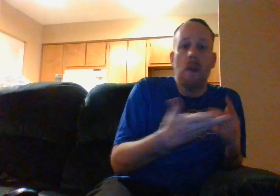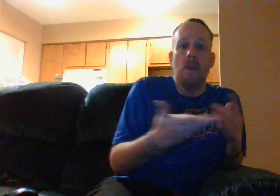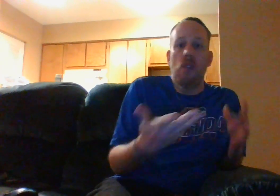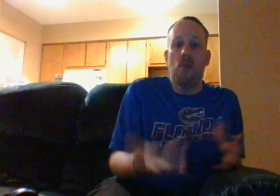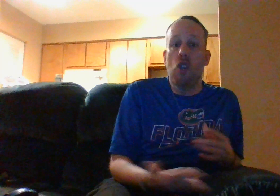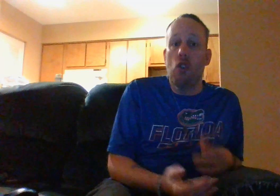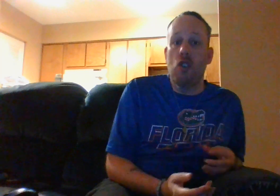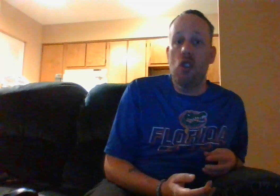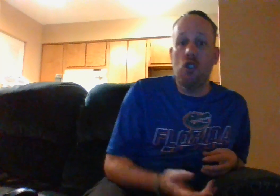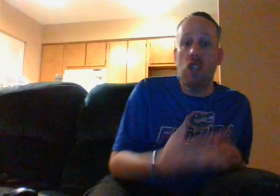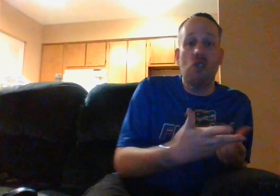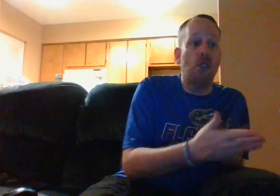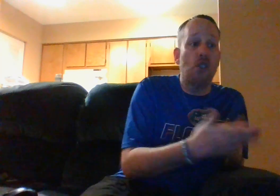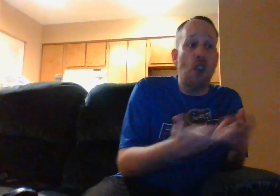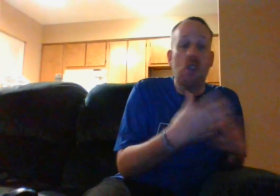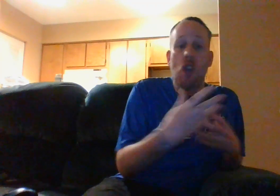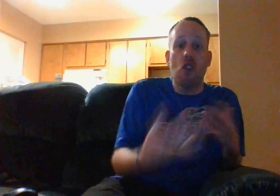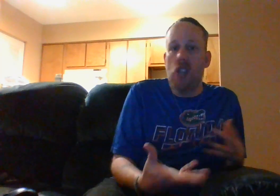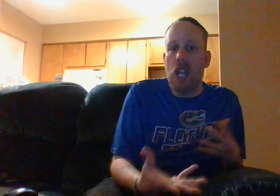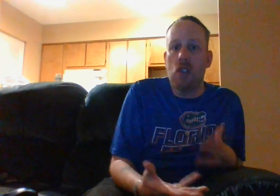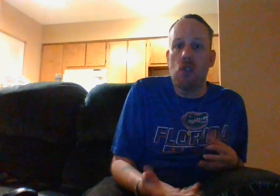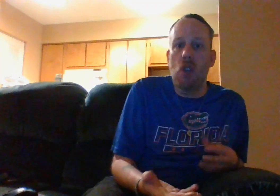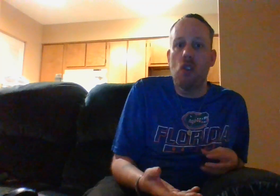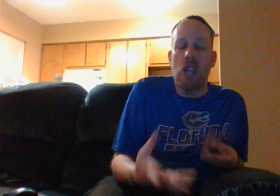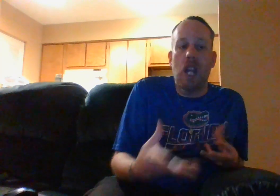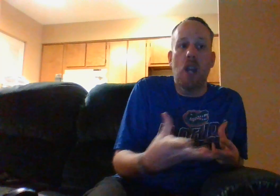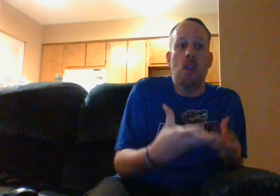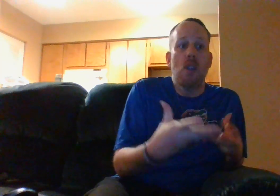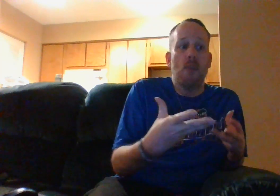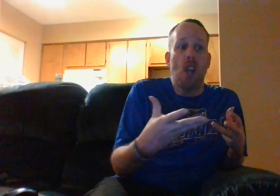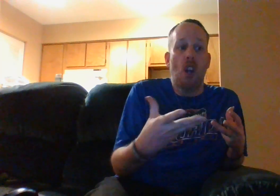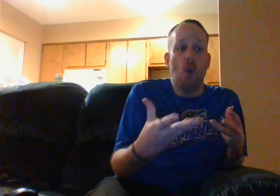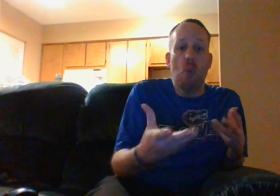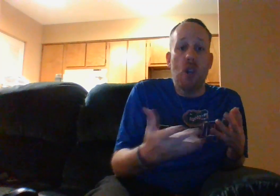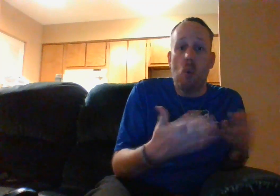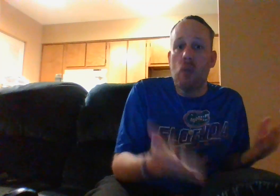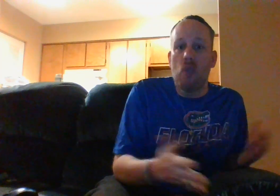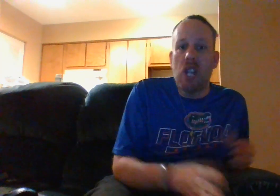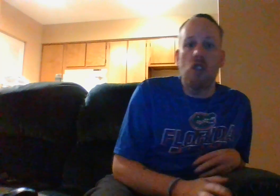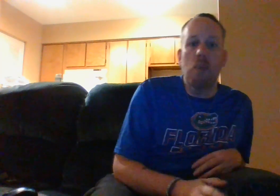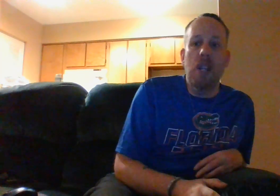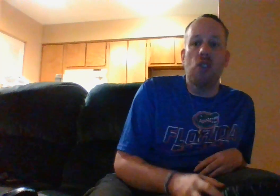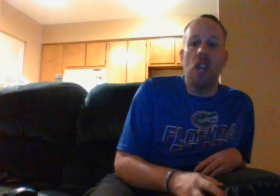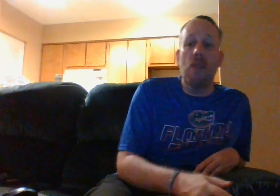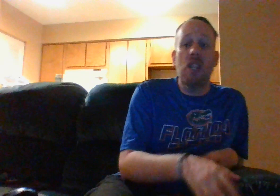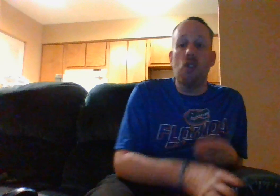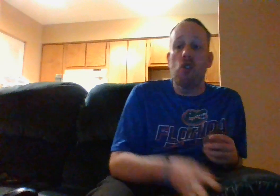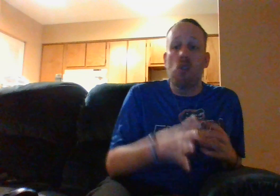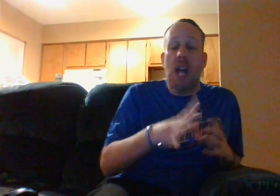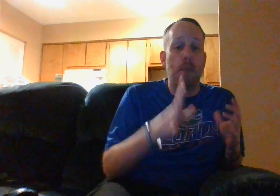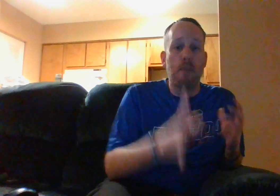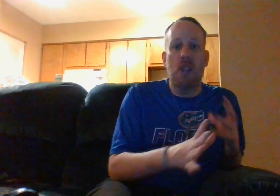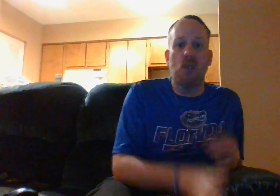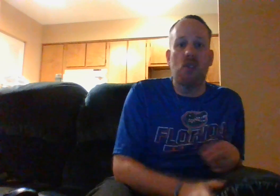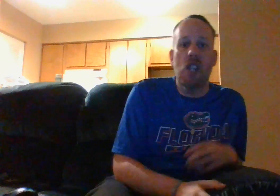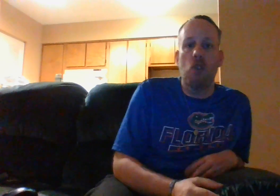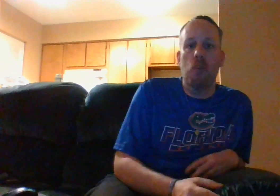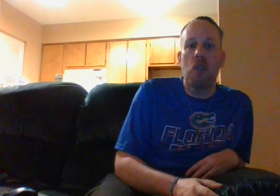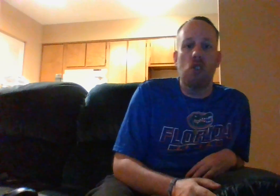you know shin just doesn't understand doesn't understand what what it really actually means i mean there's a lot of mix-up things suspicious